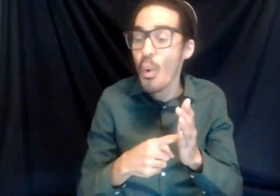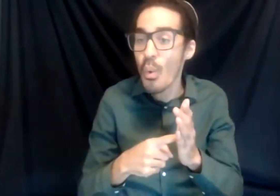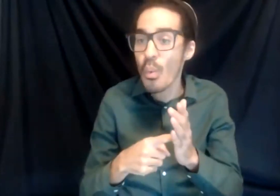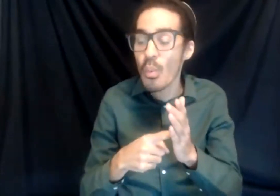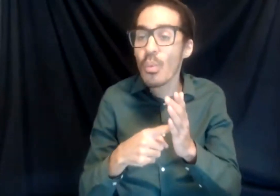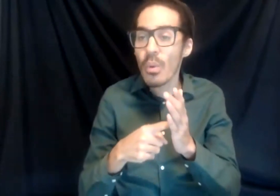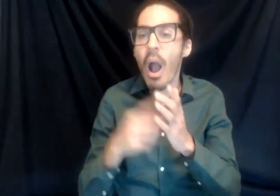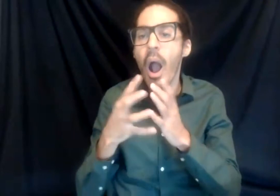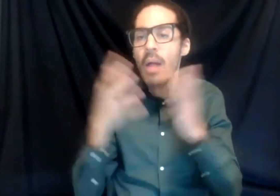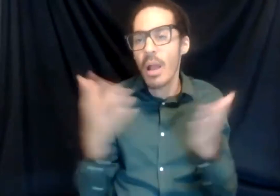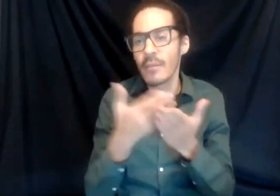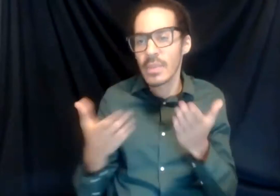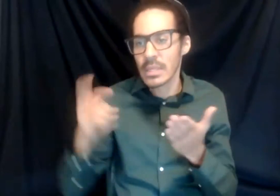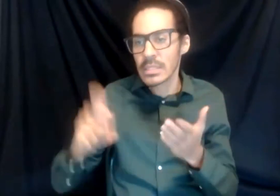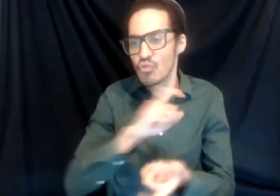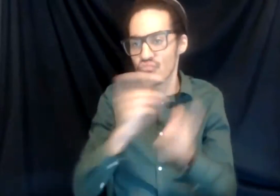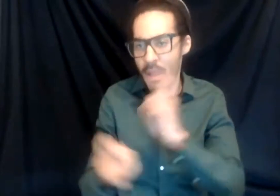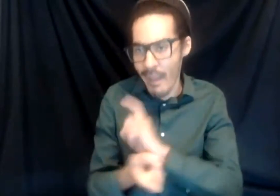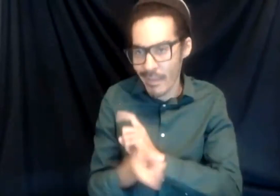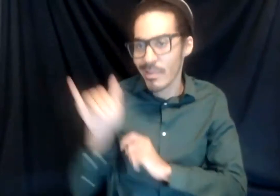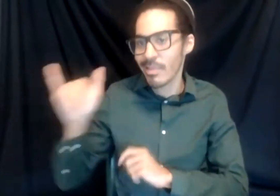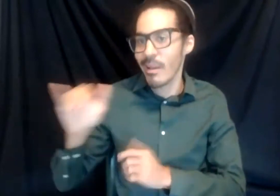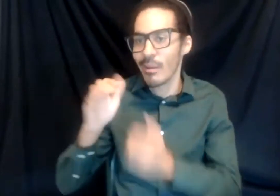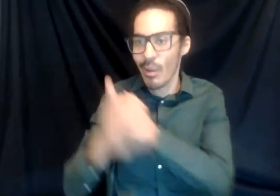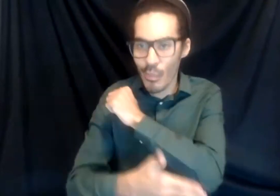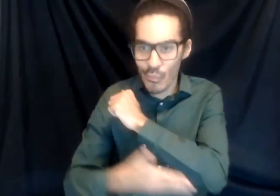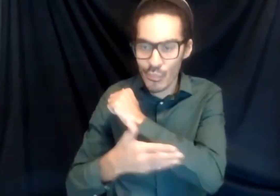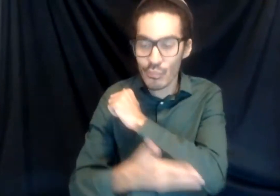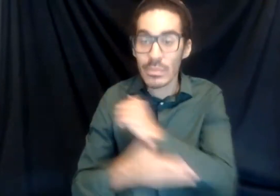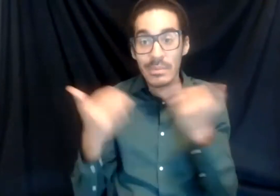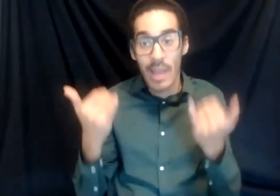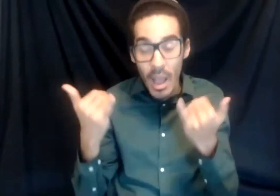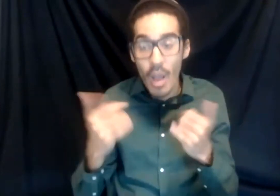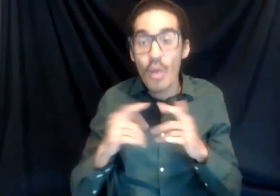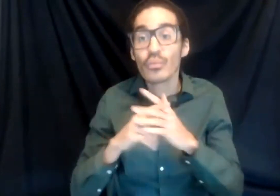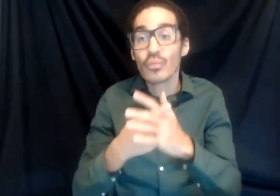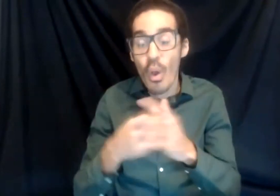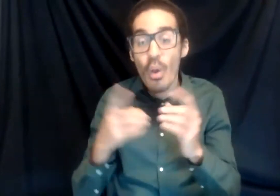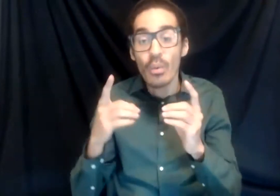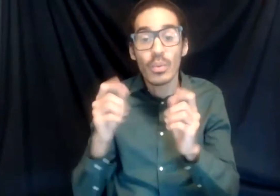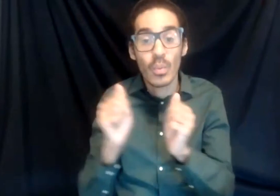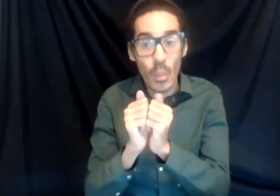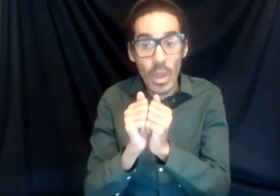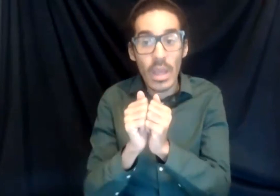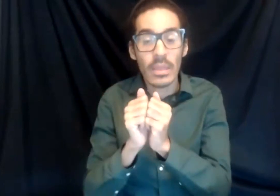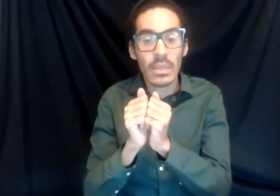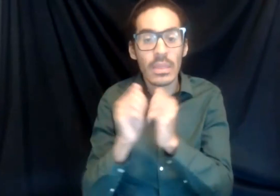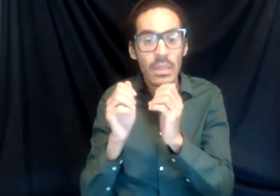that need to be changed in the country currently, starting from the boards. And even with the protests, I think I've heard a lot of situations